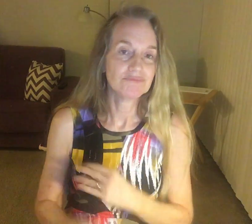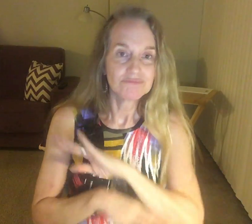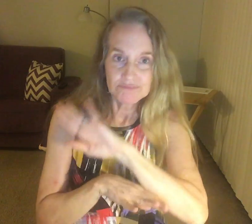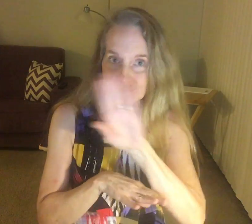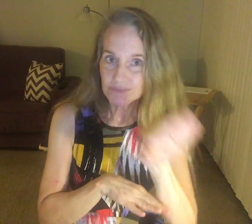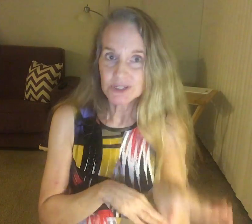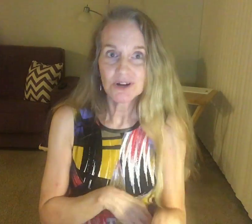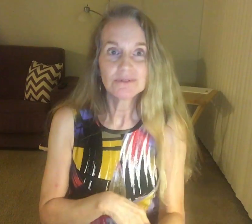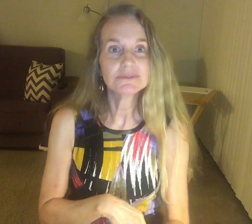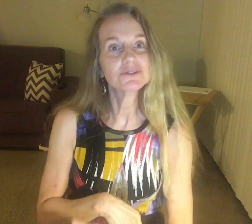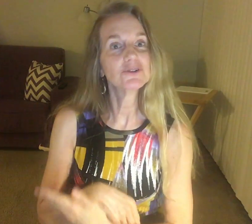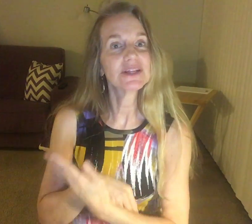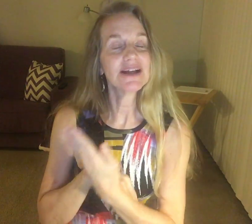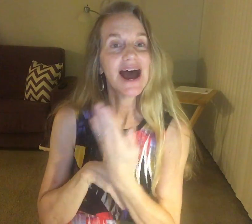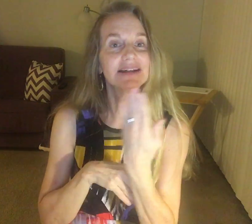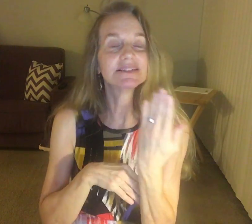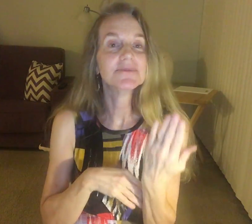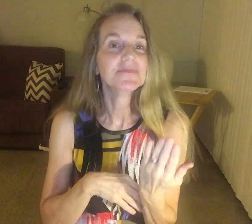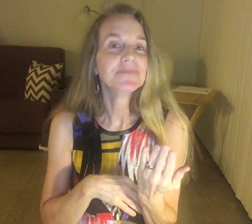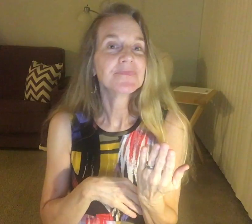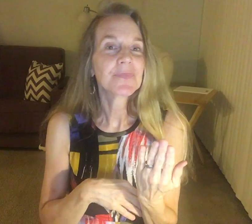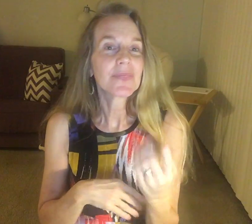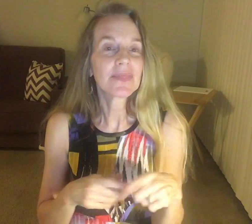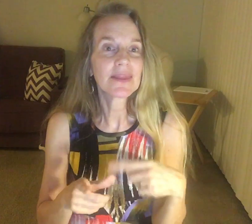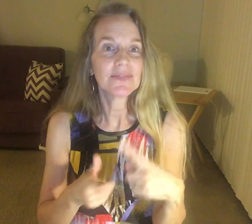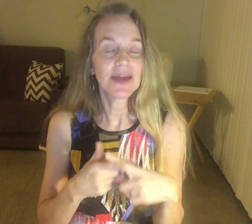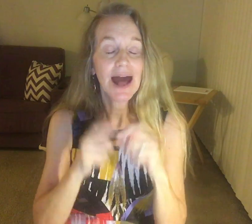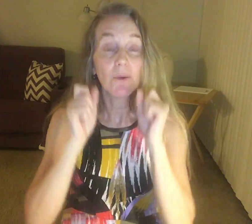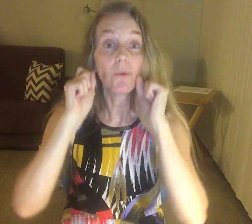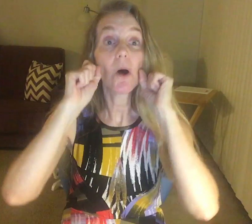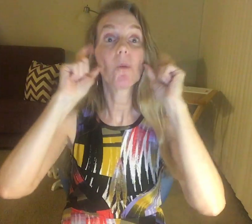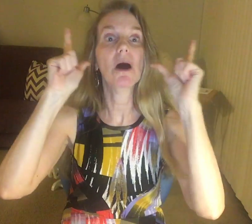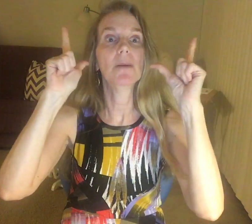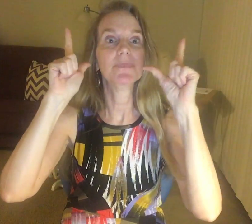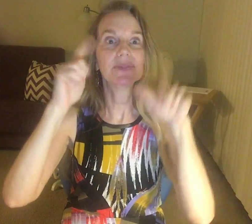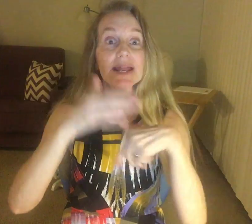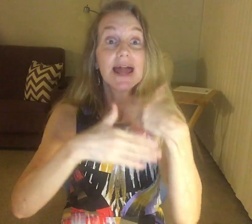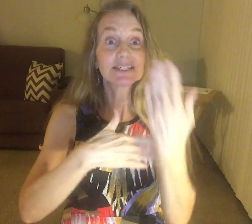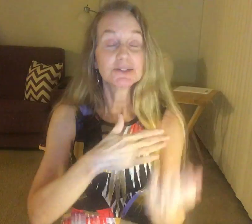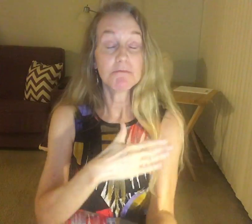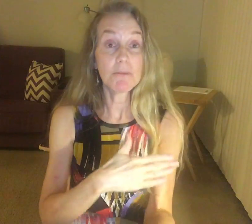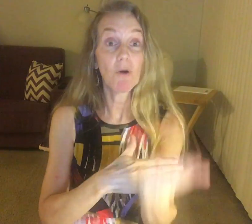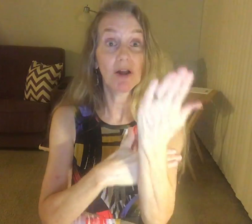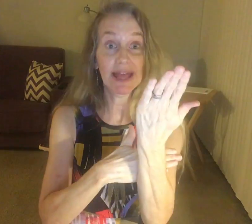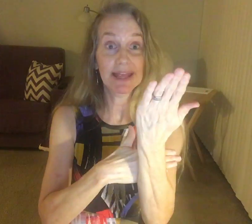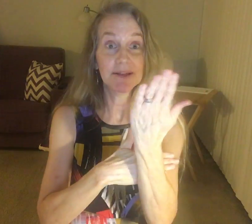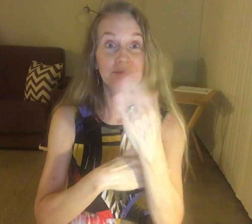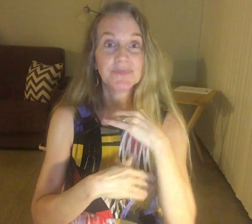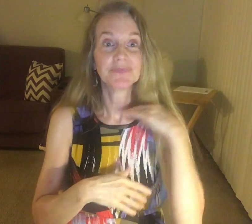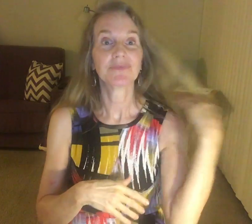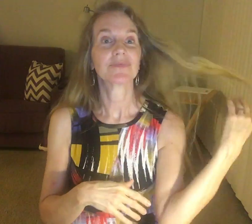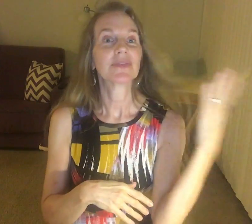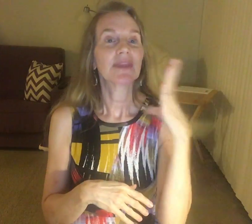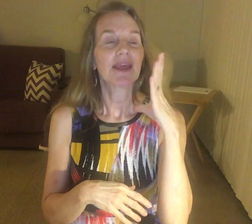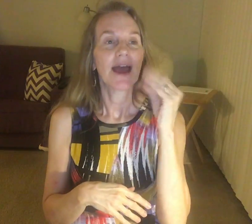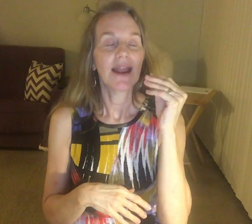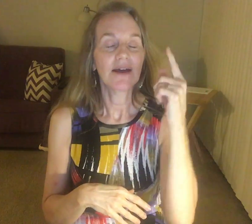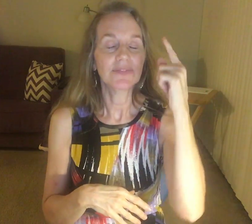You know, through the night, and then I woke up the next morning, and I